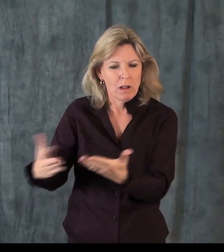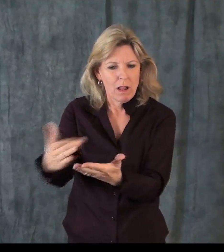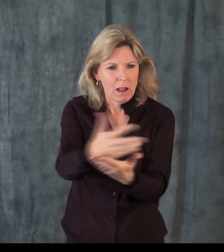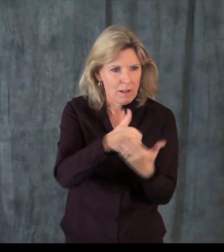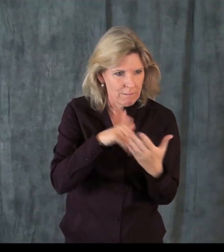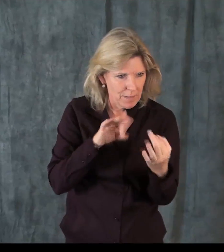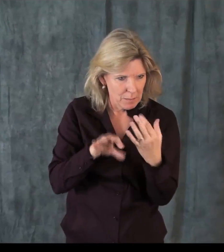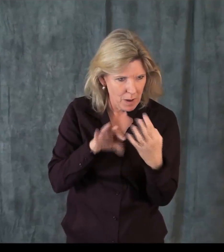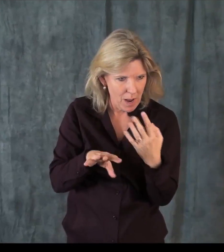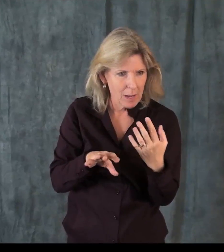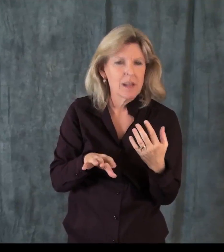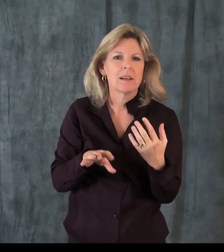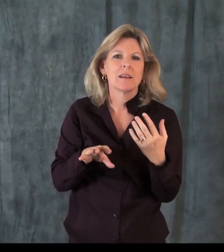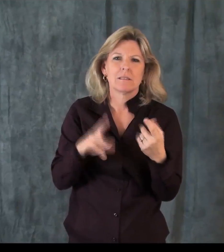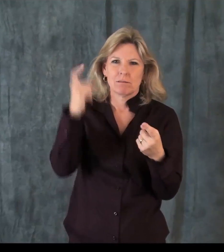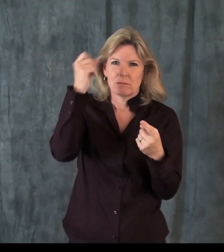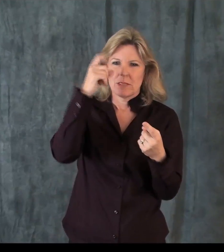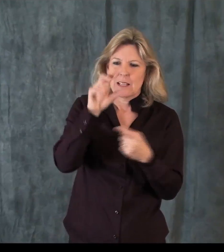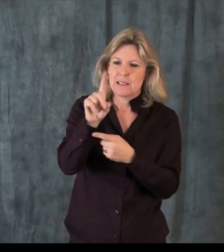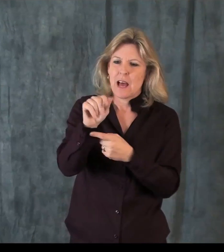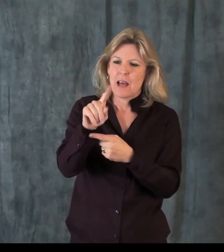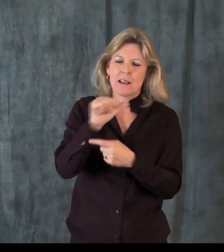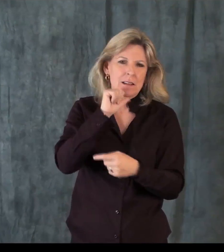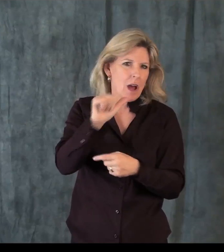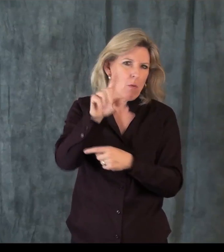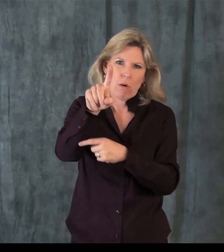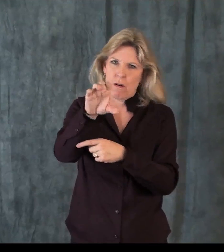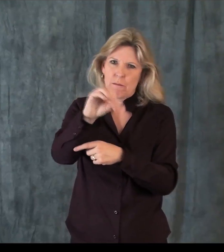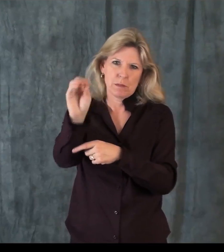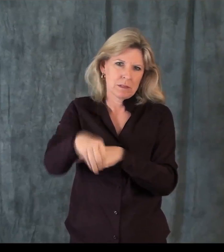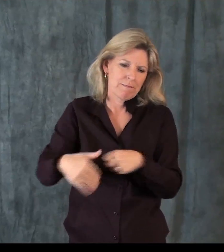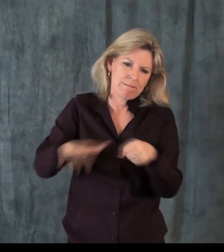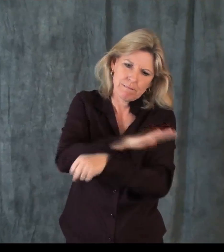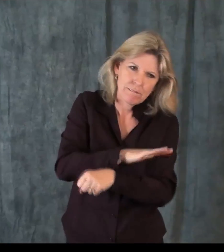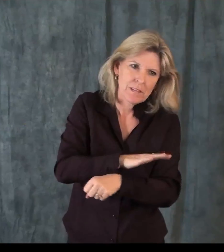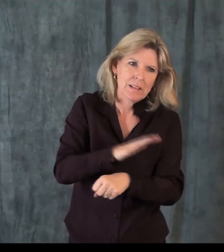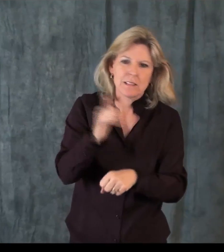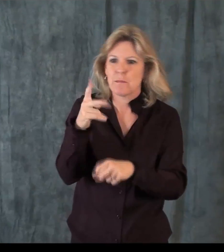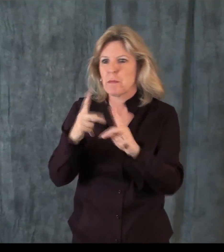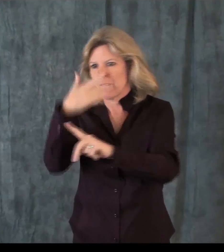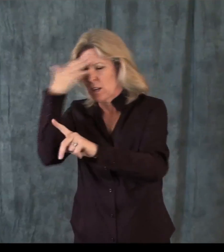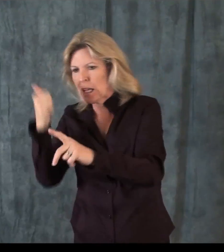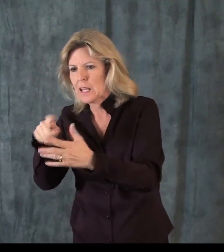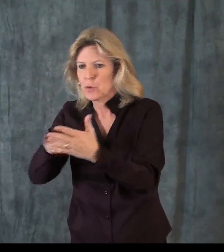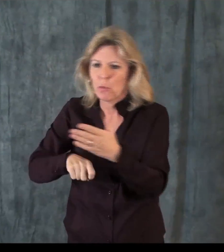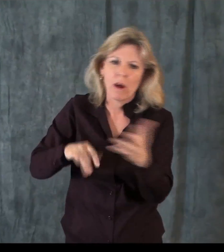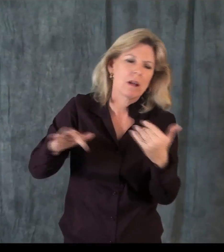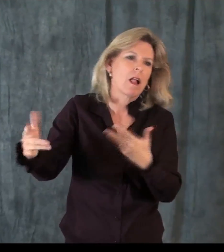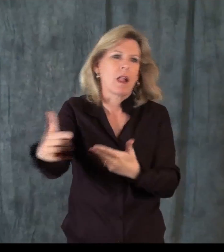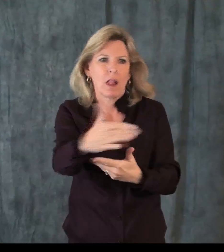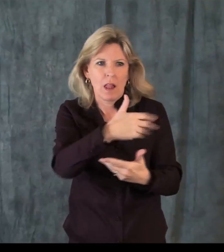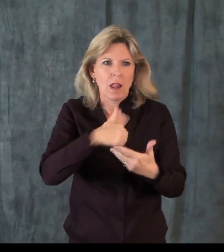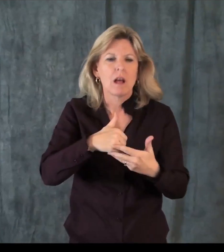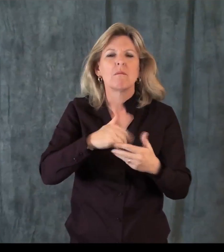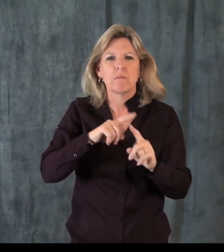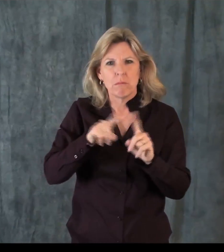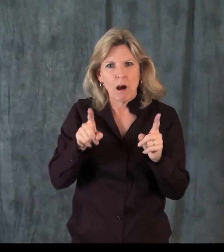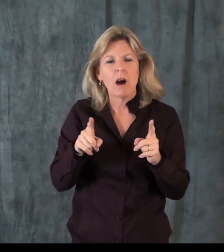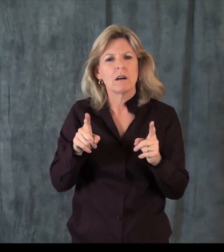didn't provide the service. The feedback so far has indicated that everyone feels either it's effective or a neutral. Now we don't have all of the